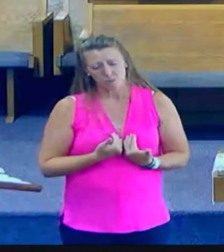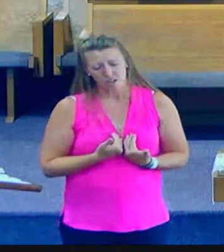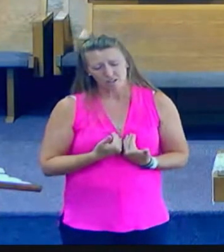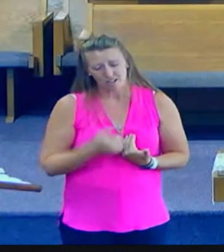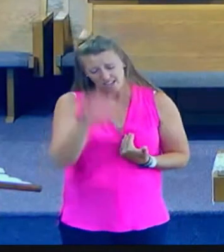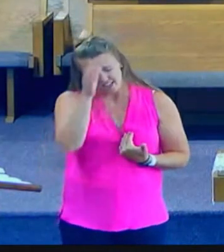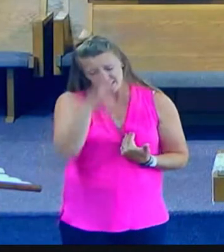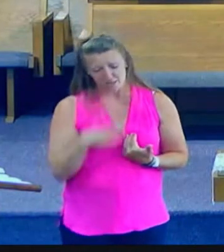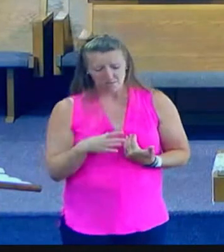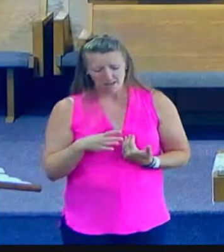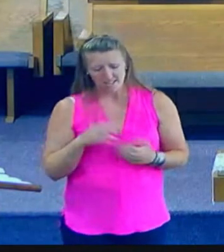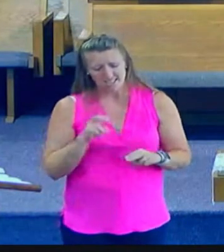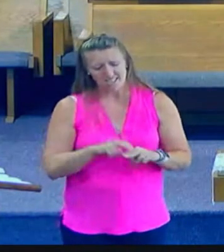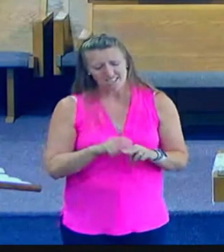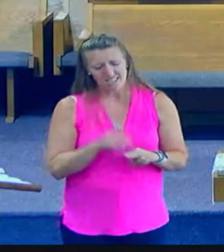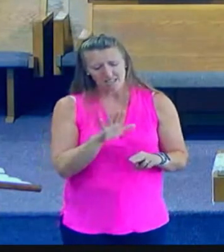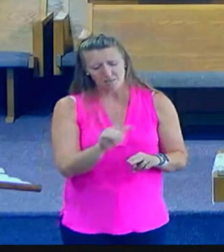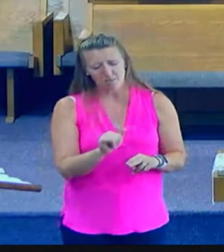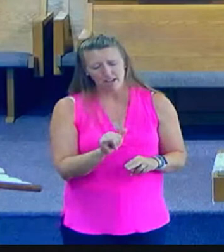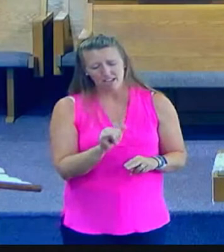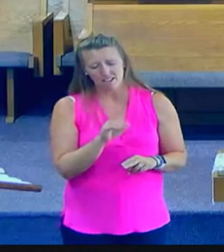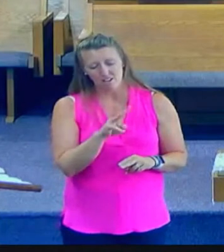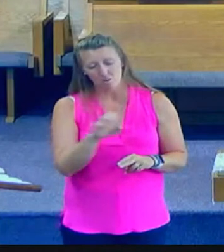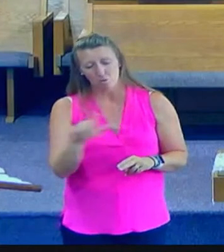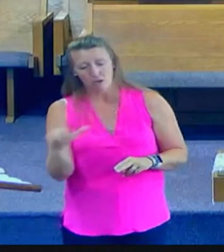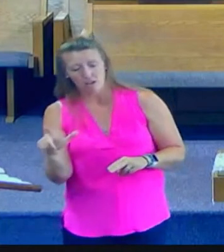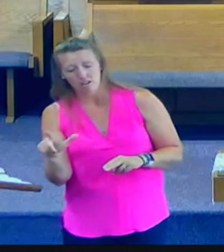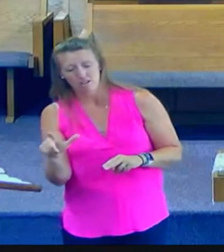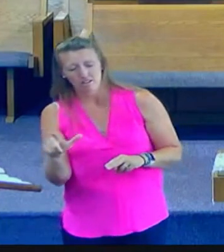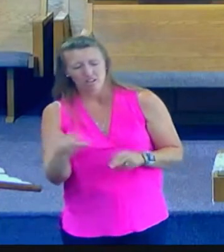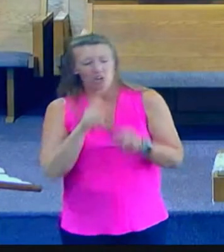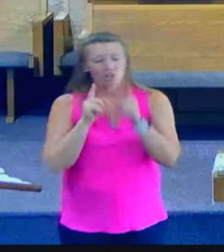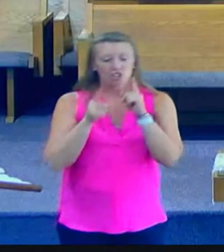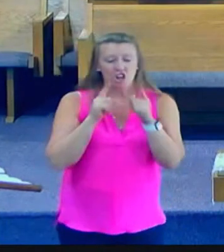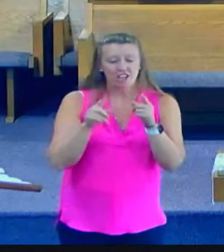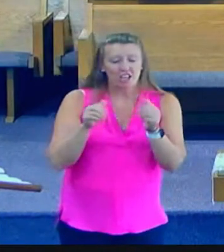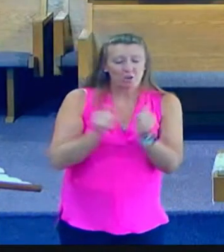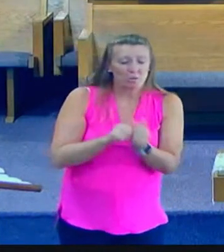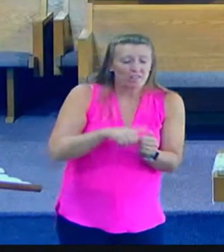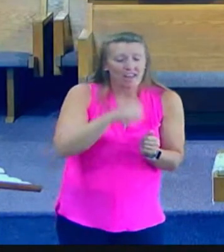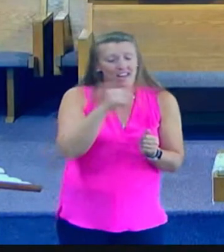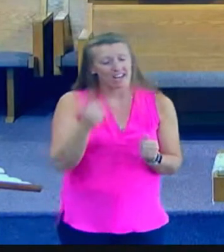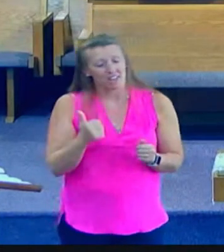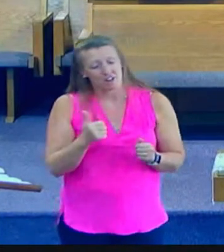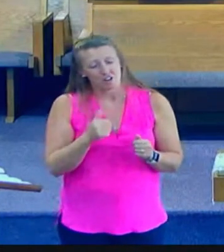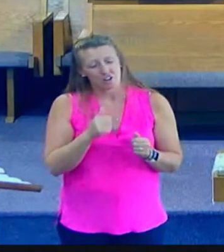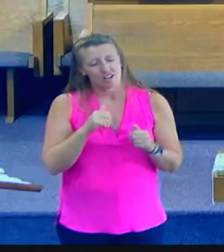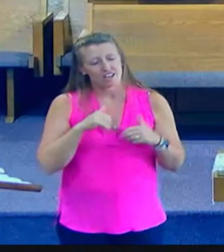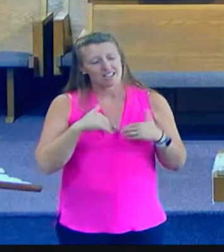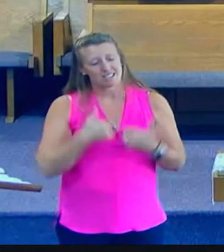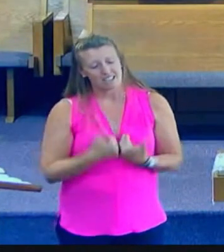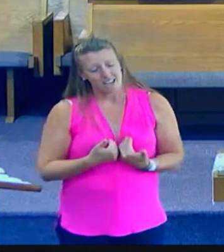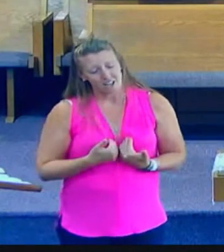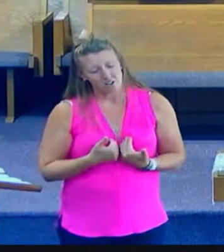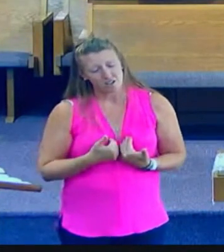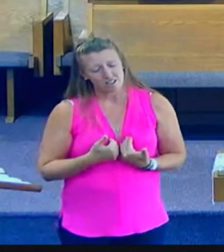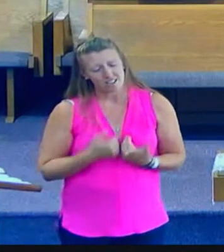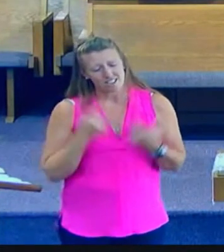to engage another weary individual and to offer her living water